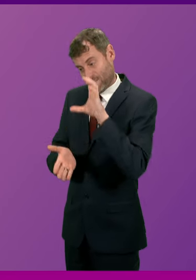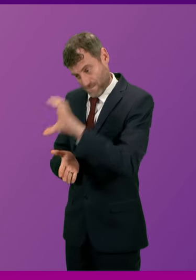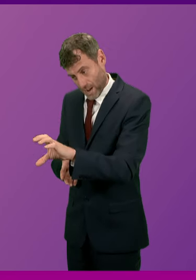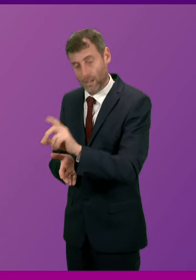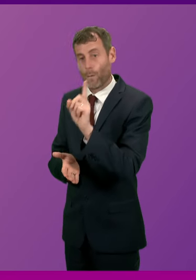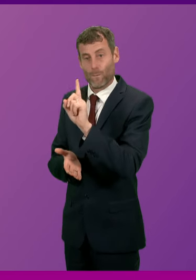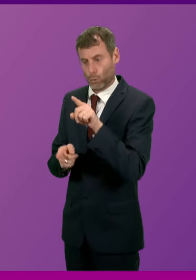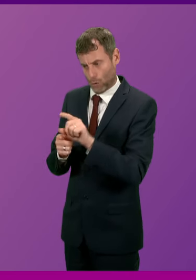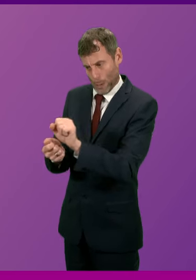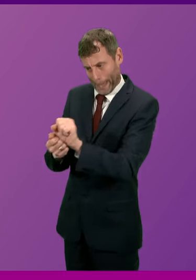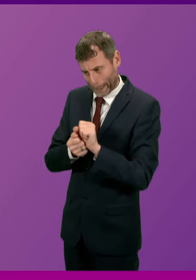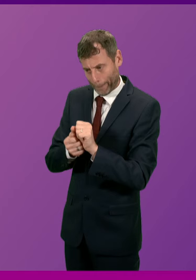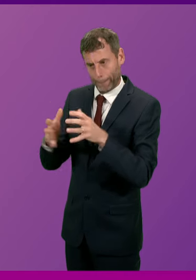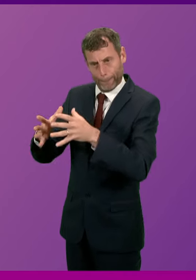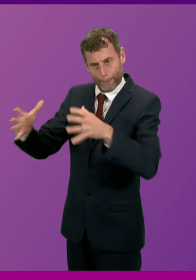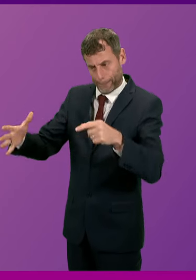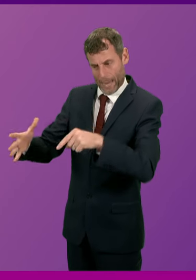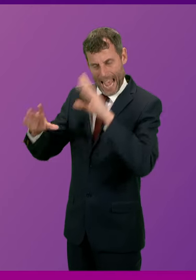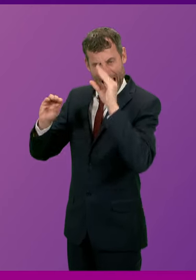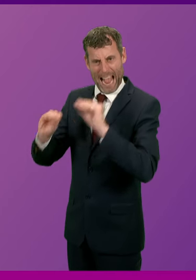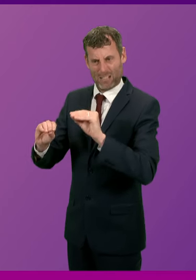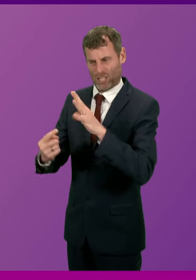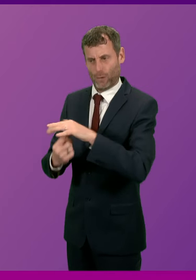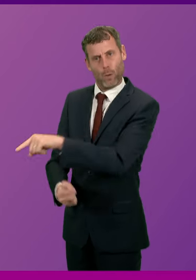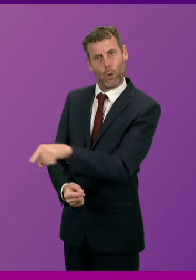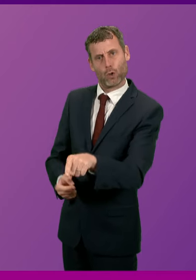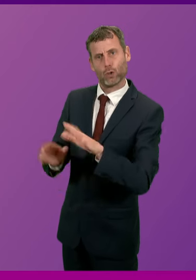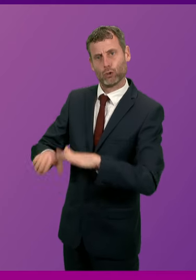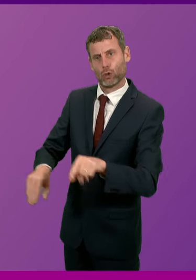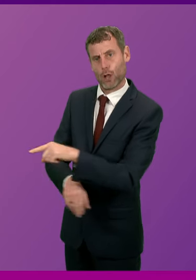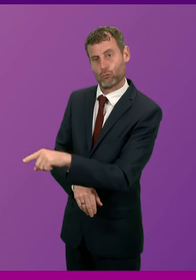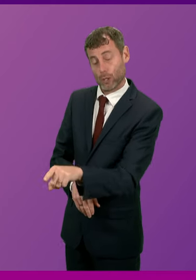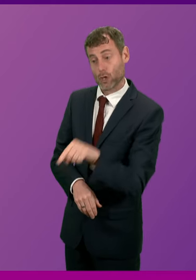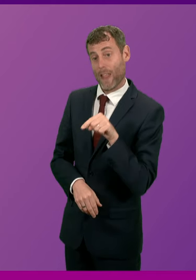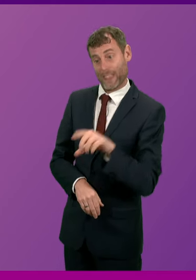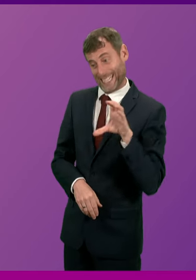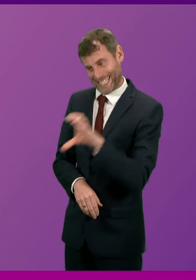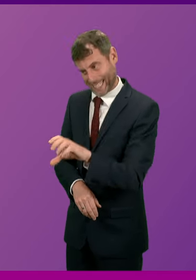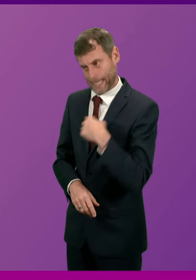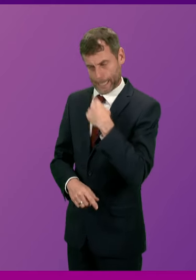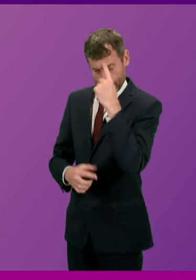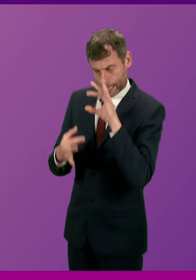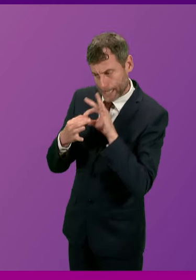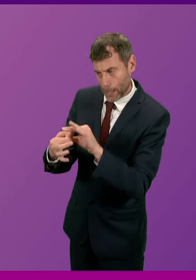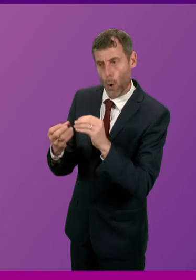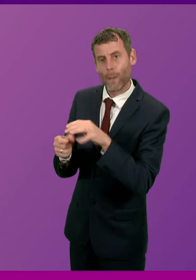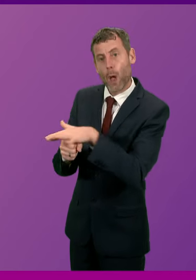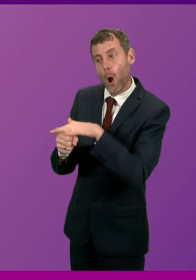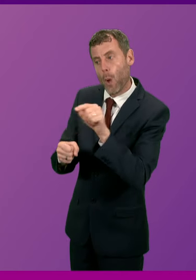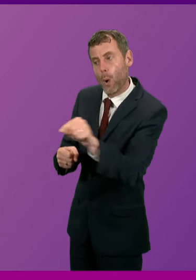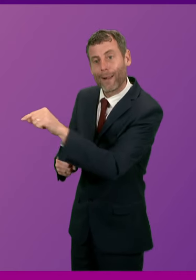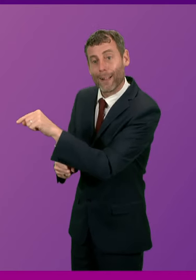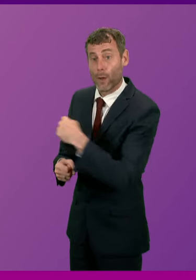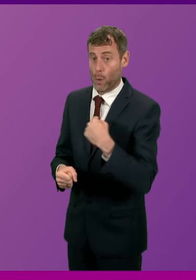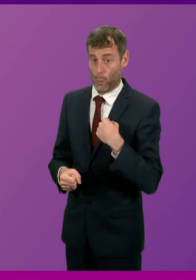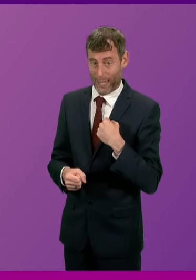protect teacher numbers in order to support children's education. And I would hope this is a goal that our local government partners would share. This government remains